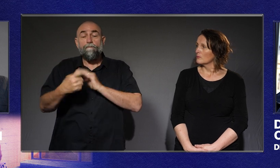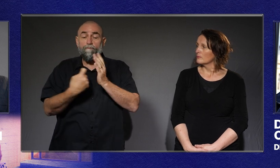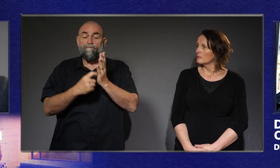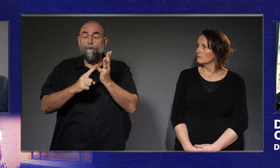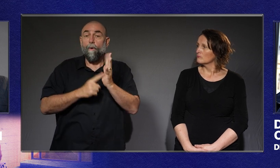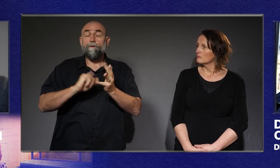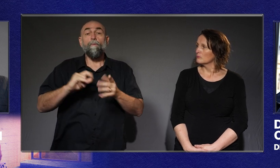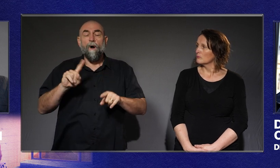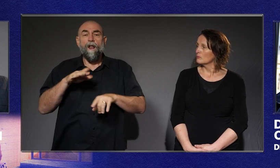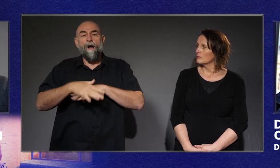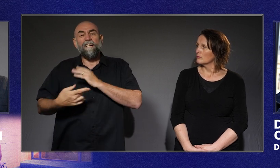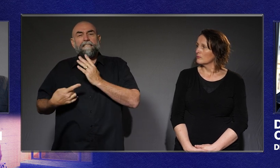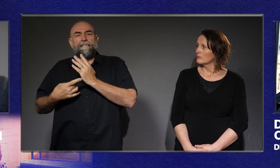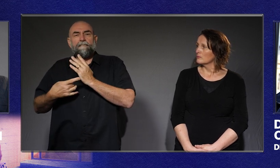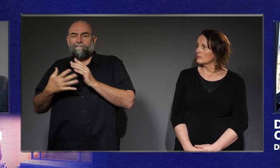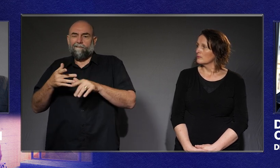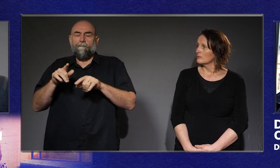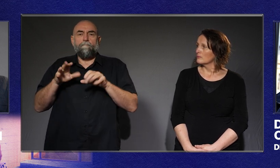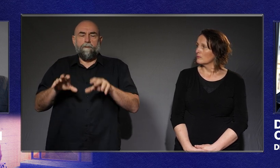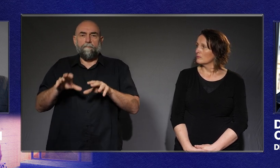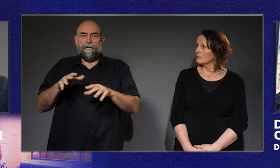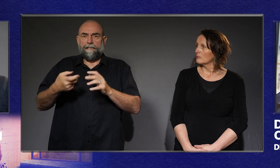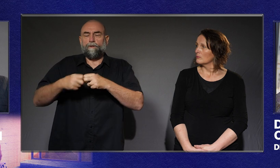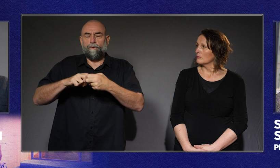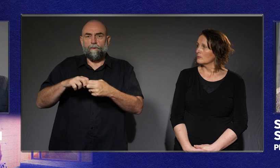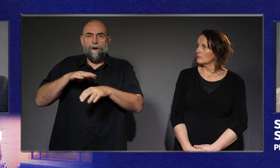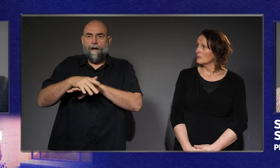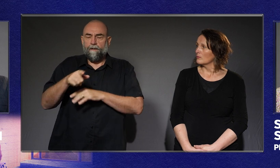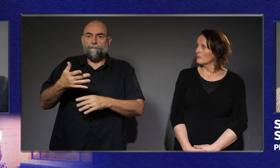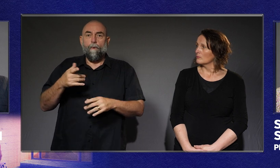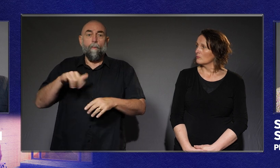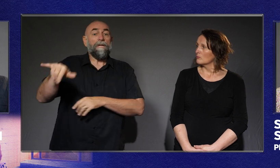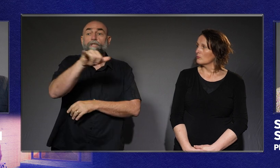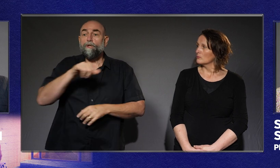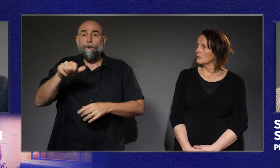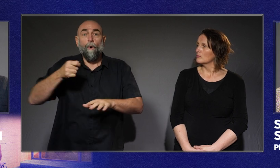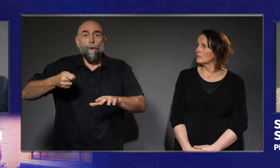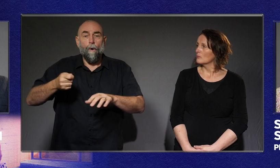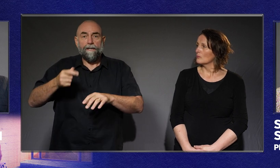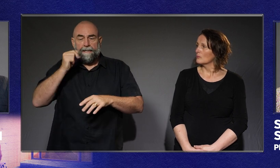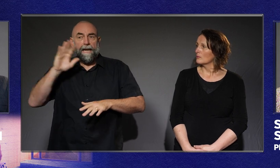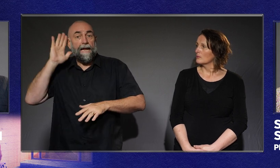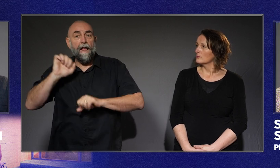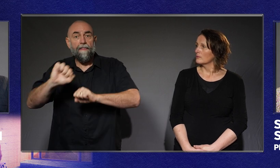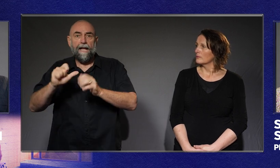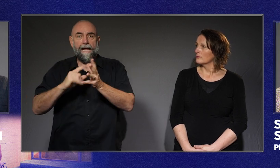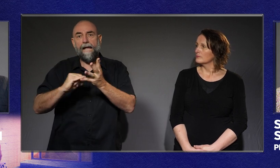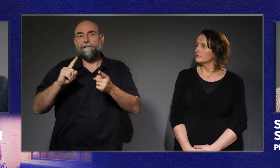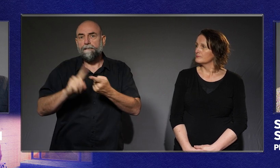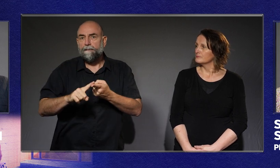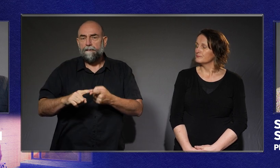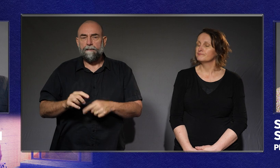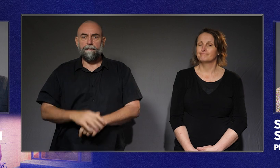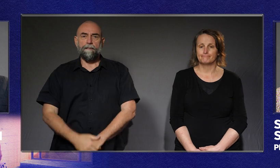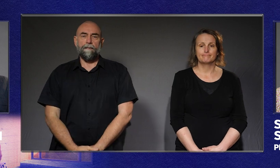issue of which court is allowed to hear the case. So Sitter welcomed the decision and Managing Director Stephen